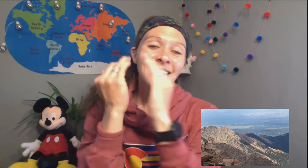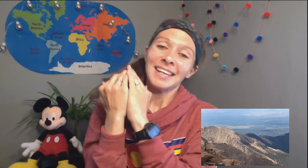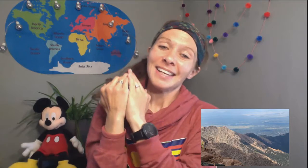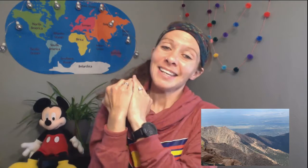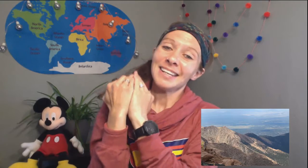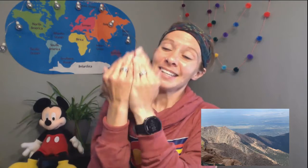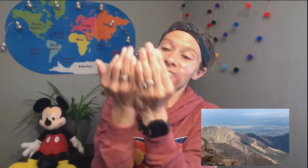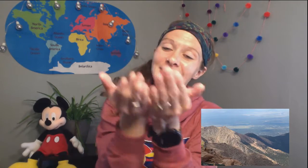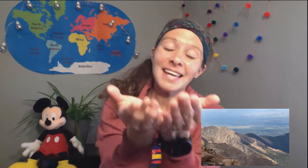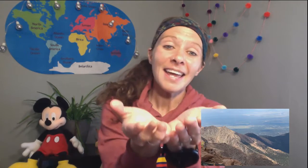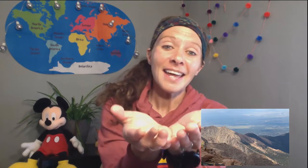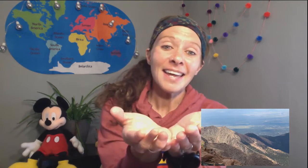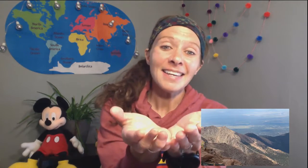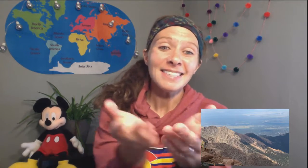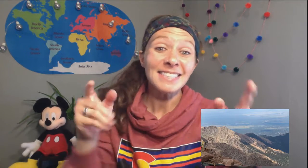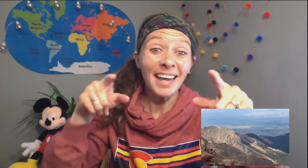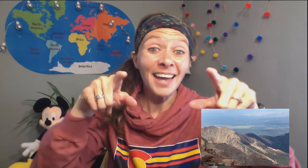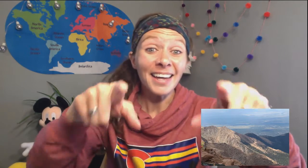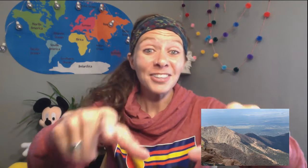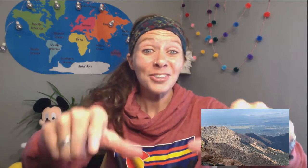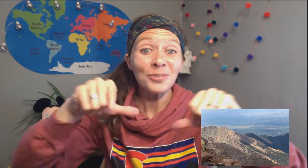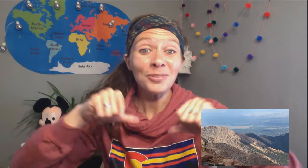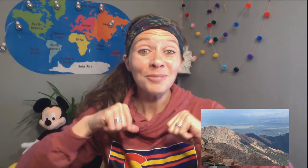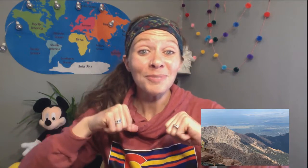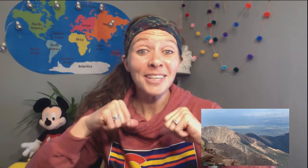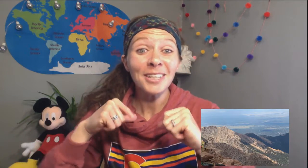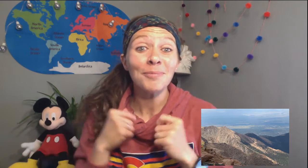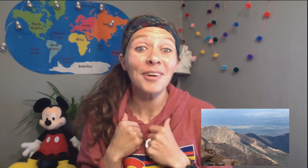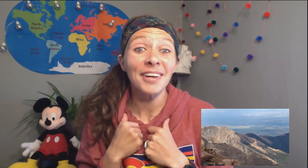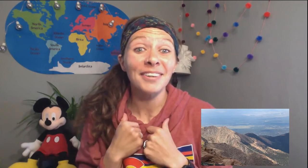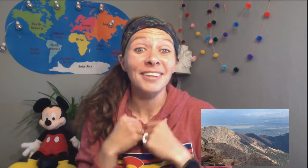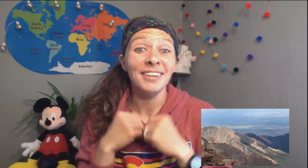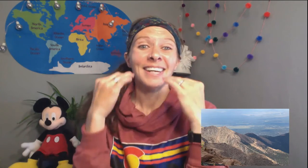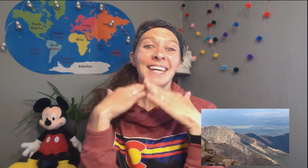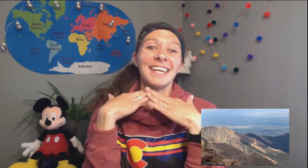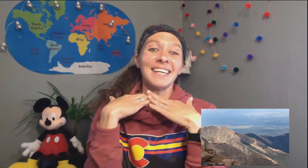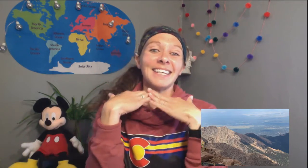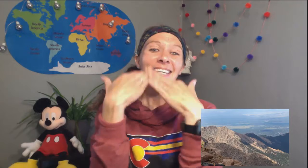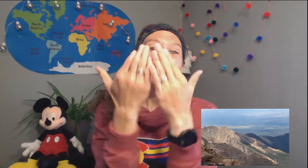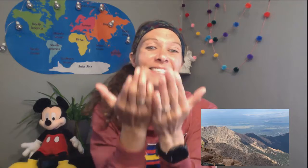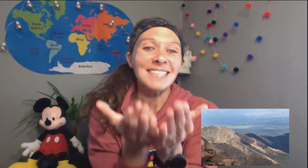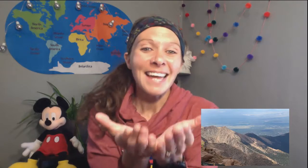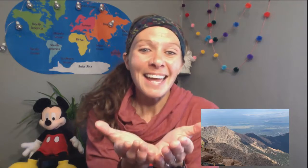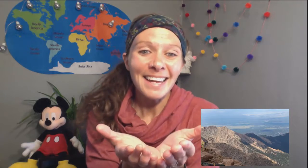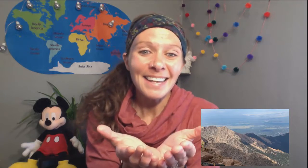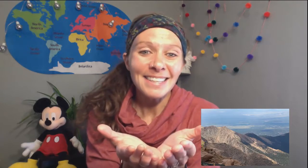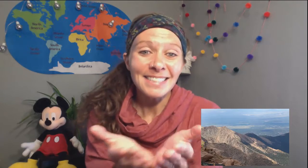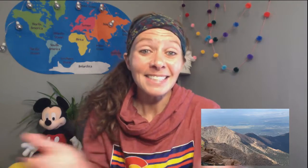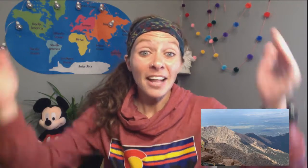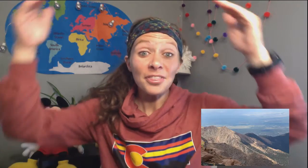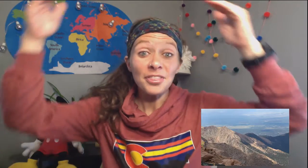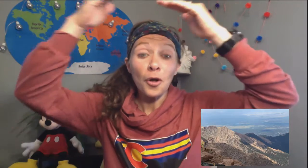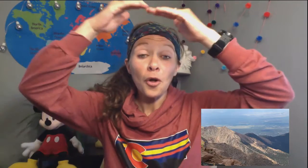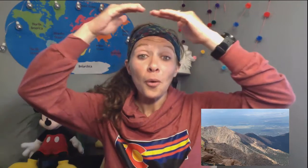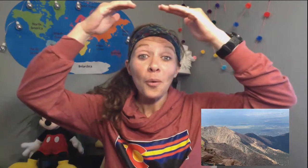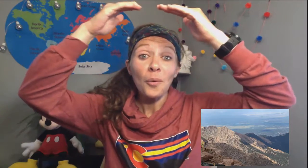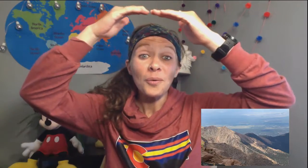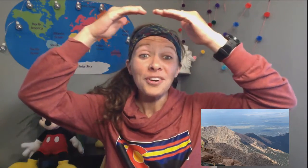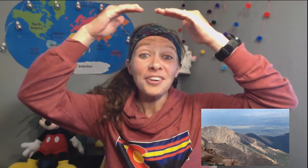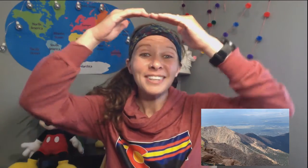In his hands, he's got you and me, brother. In his hands, he's got the whole world